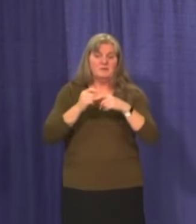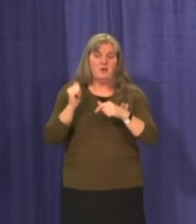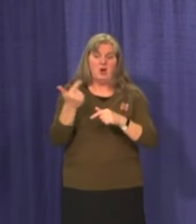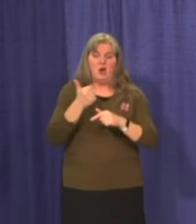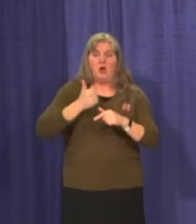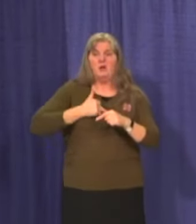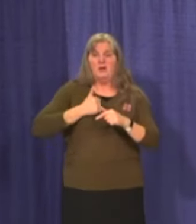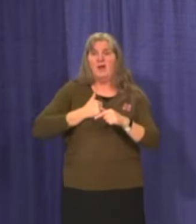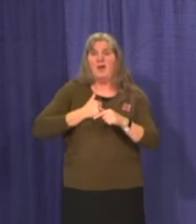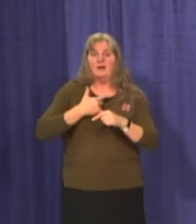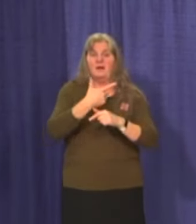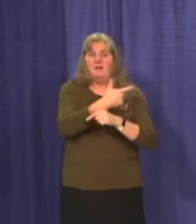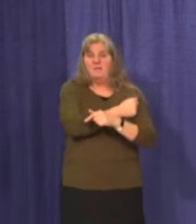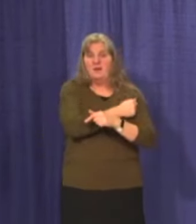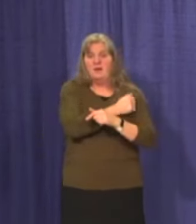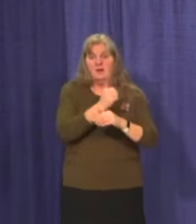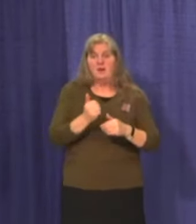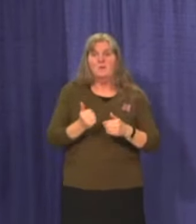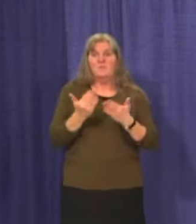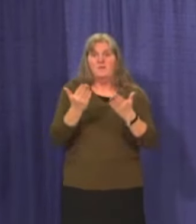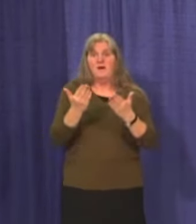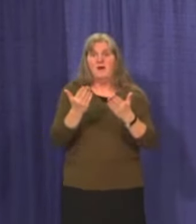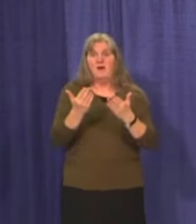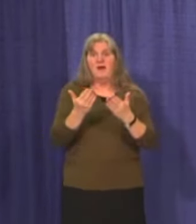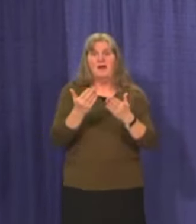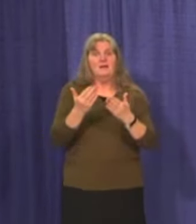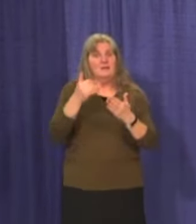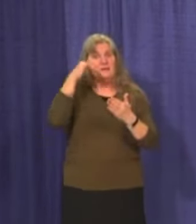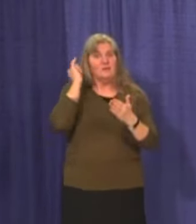population is quite the success within itself.